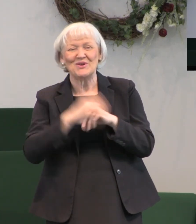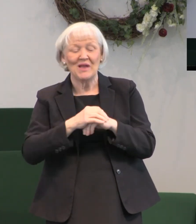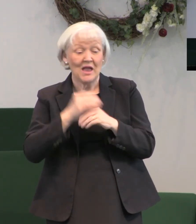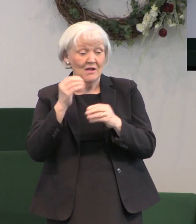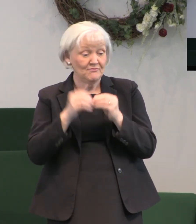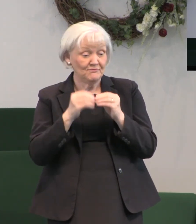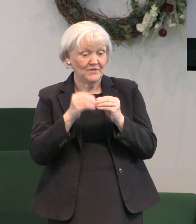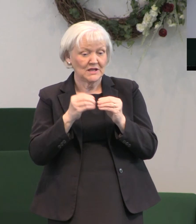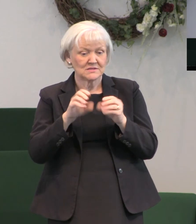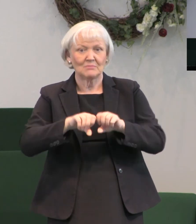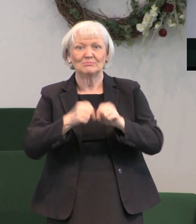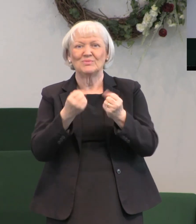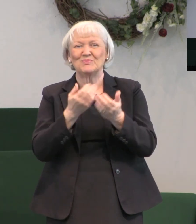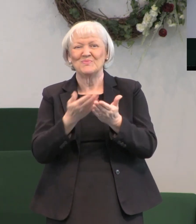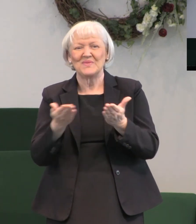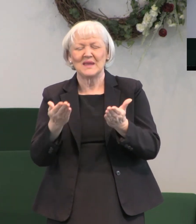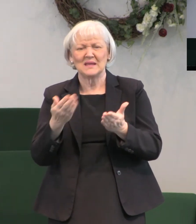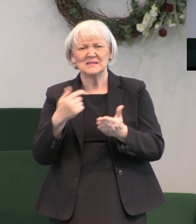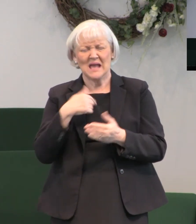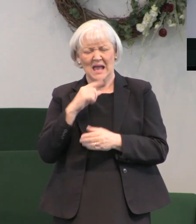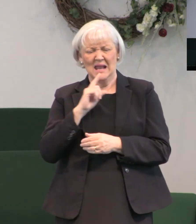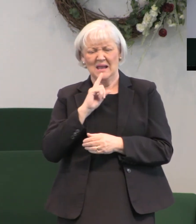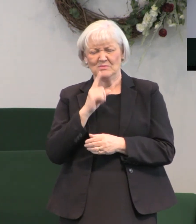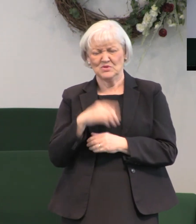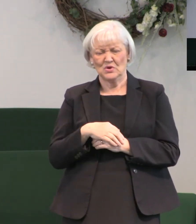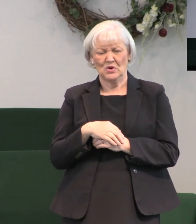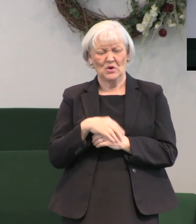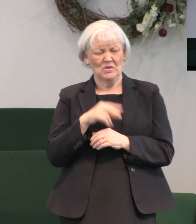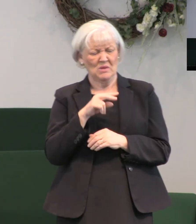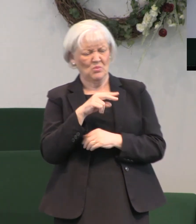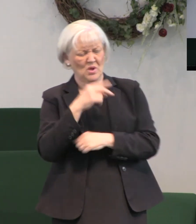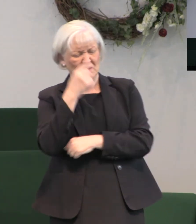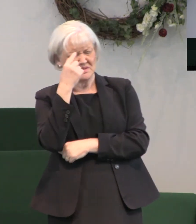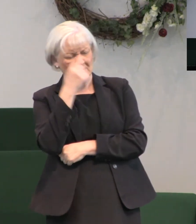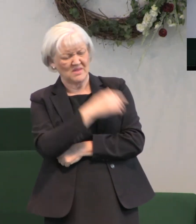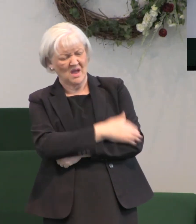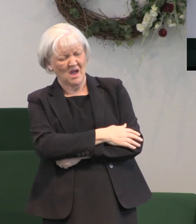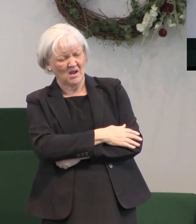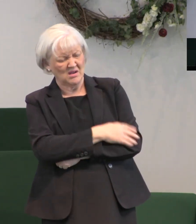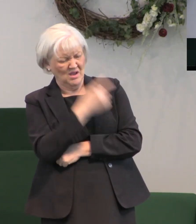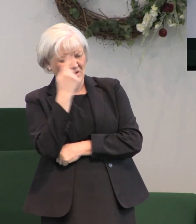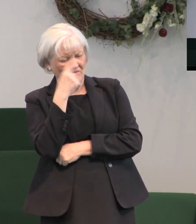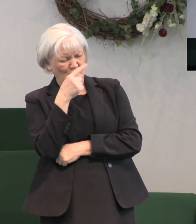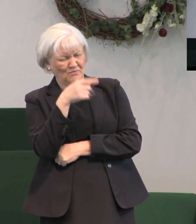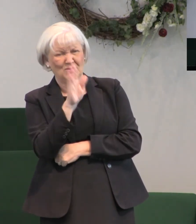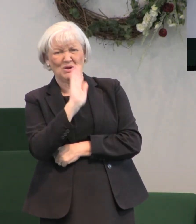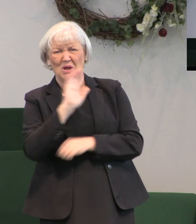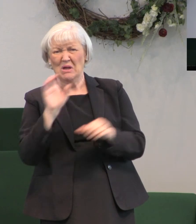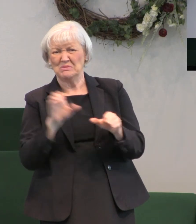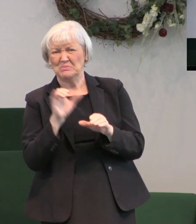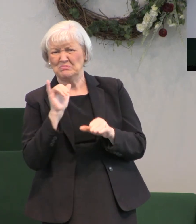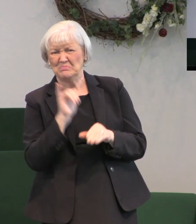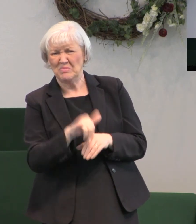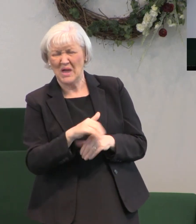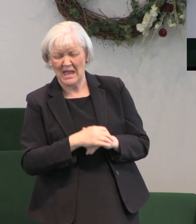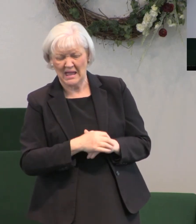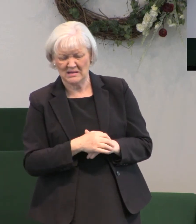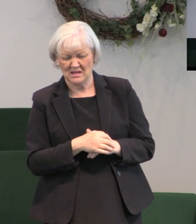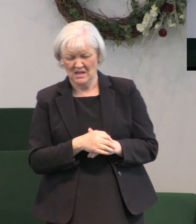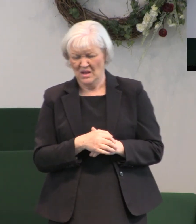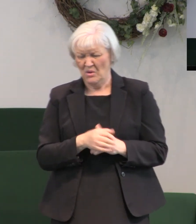watched they watched in thinking what a why is God doing this? what a waste